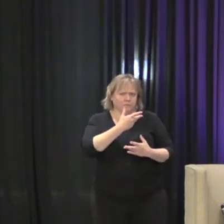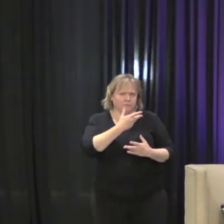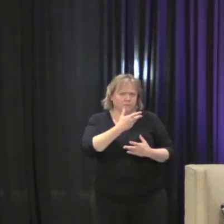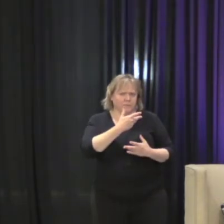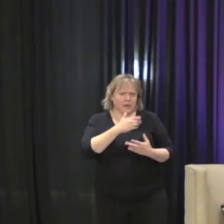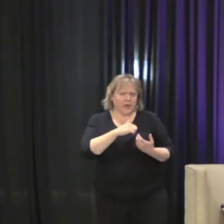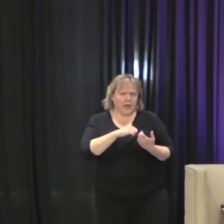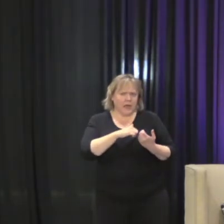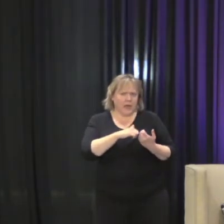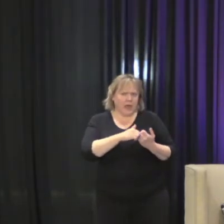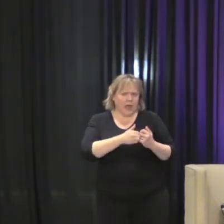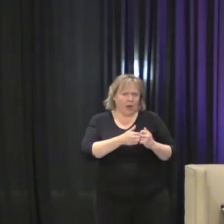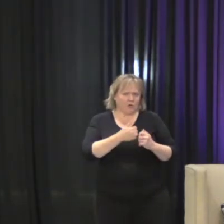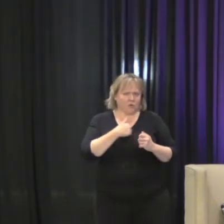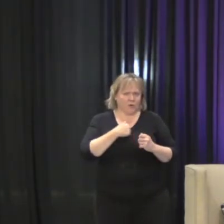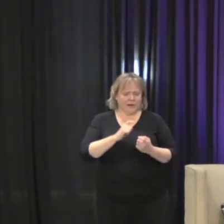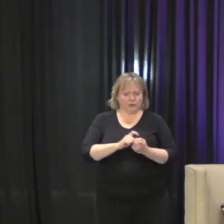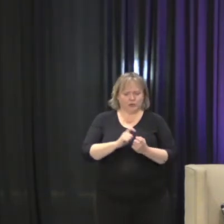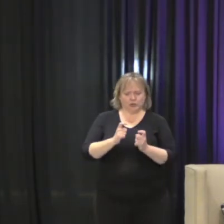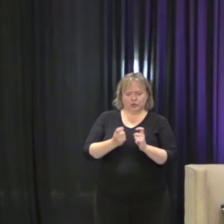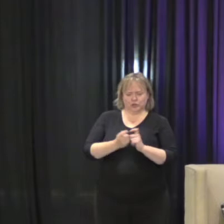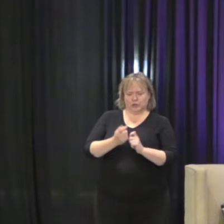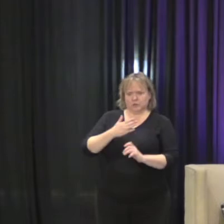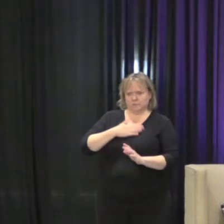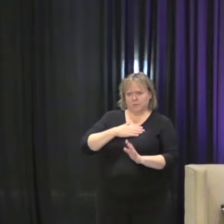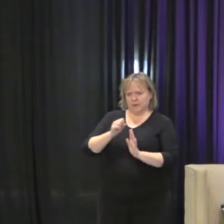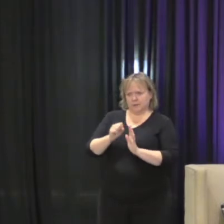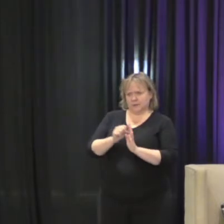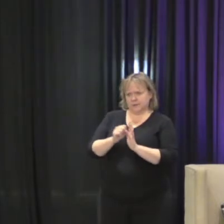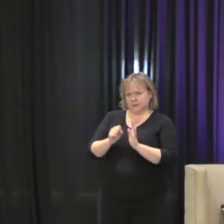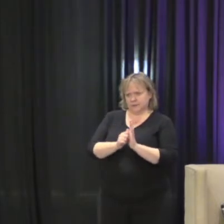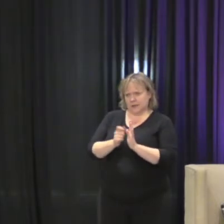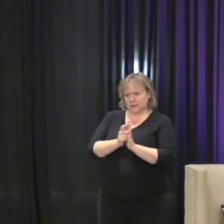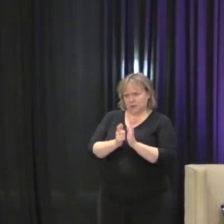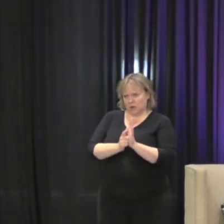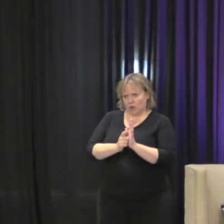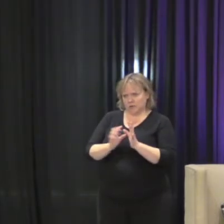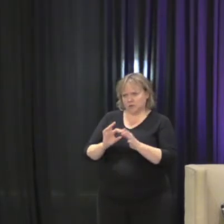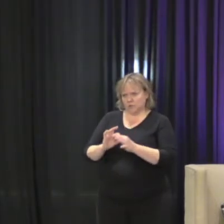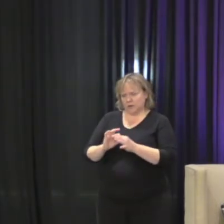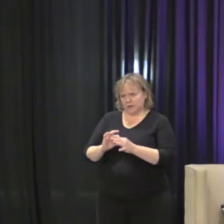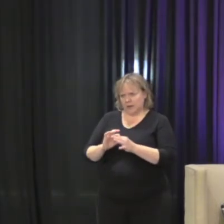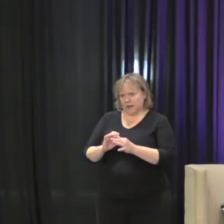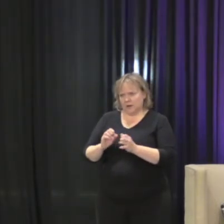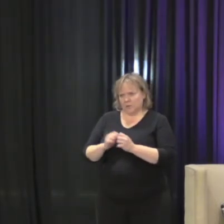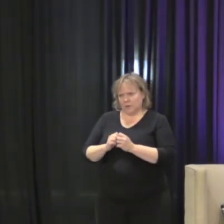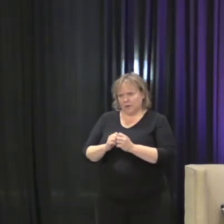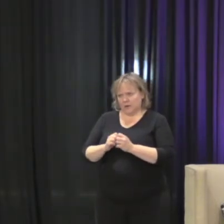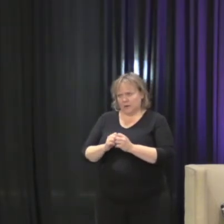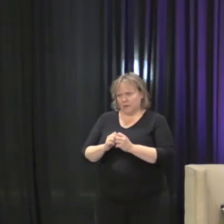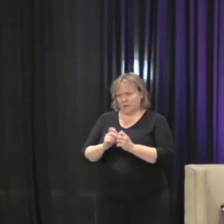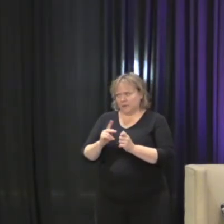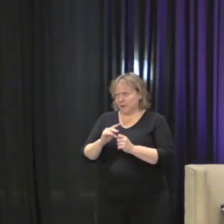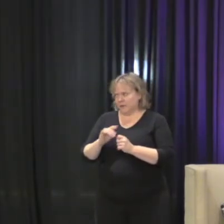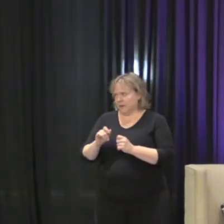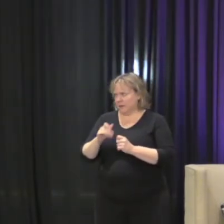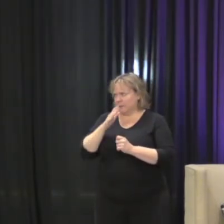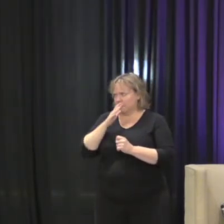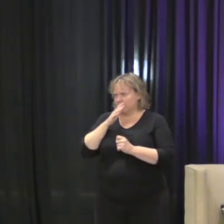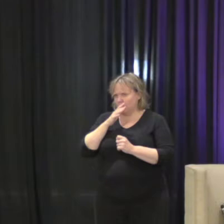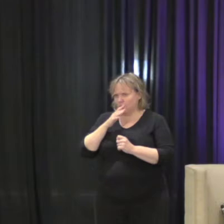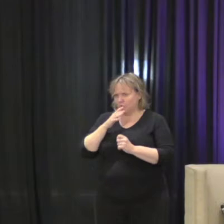Changing what my state's laws are about the kink and leather communities. I live in Nevada, and